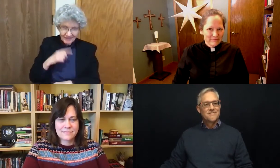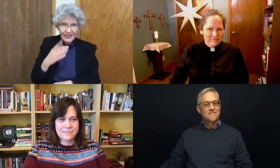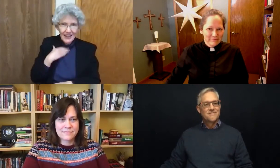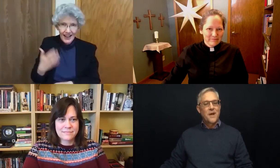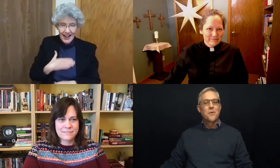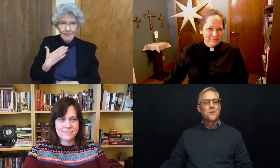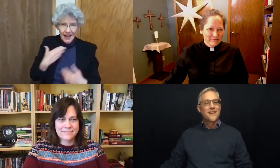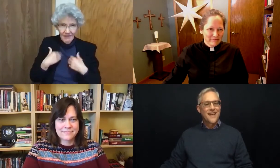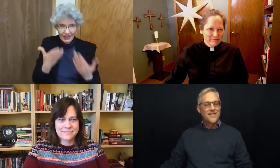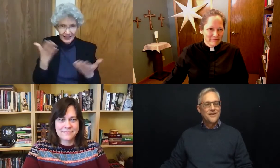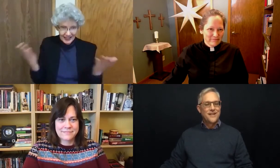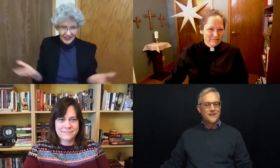And we're really glad that you're here.